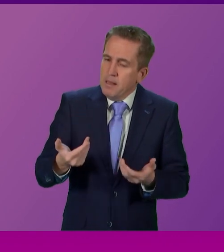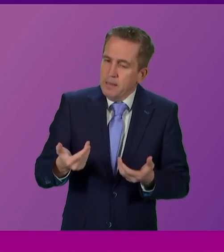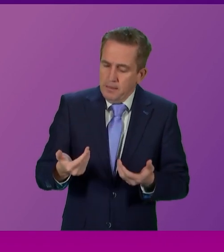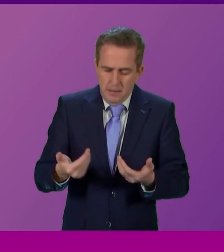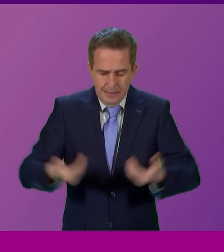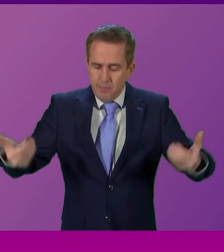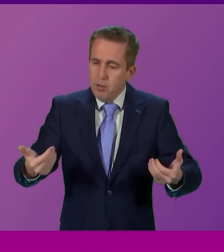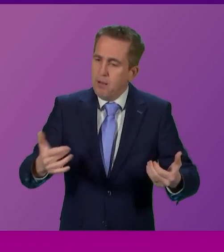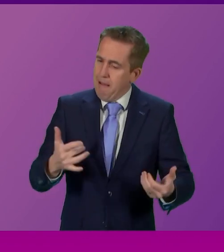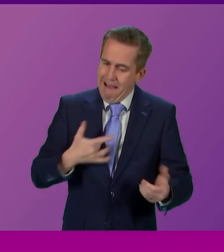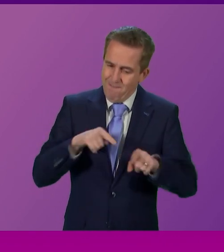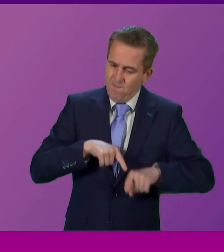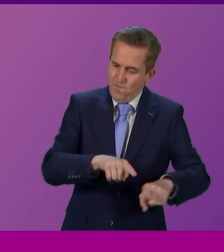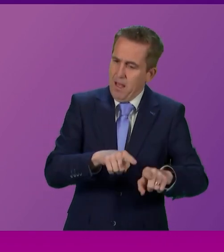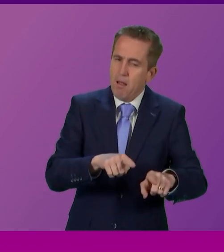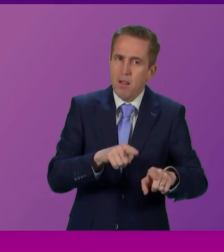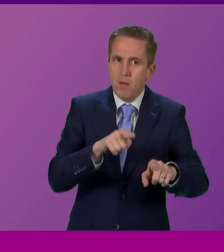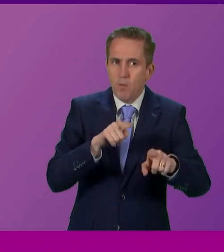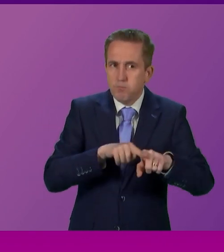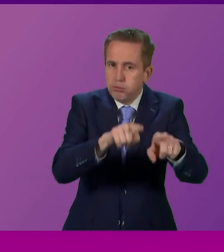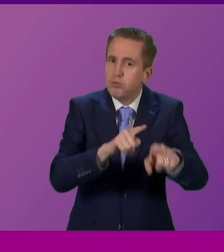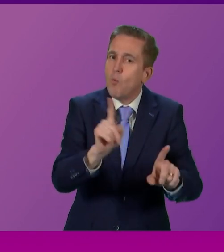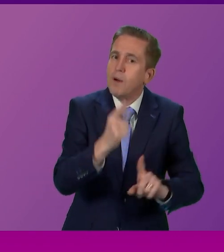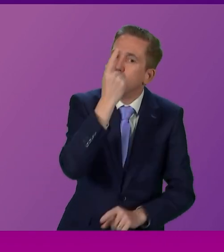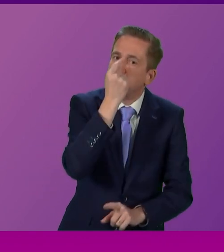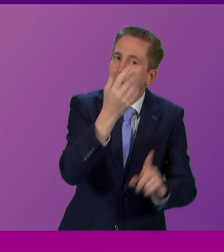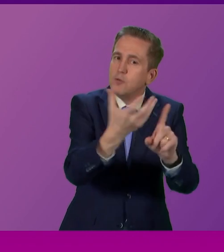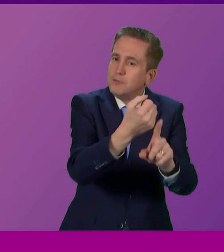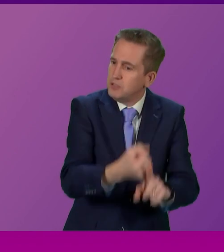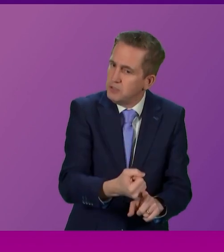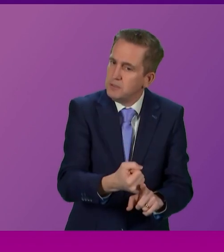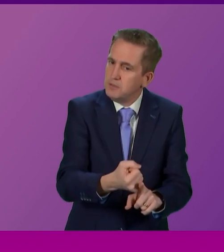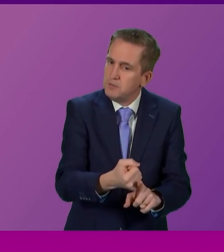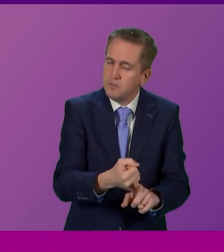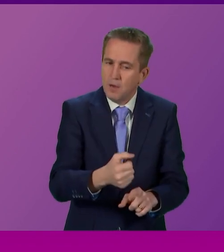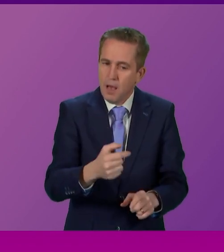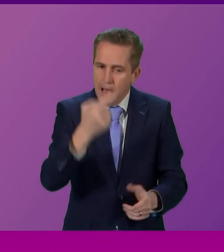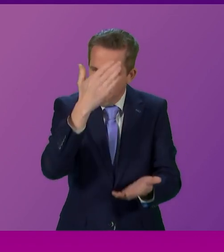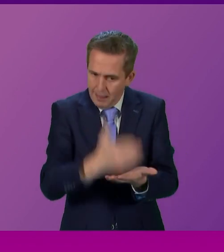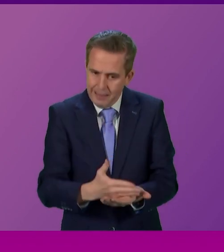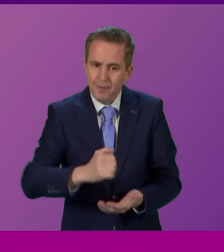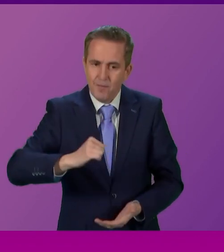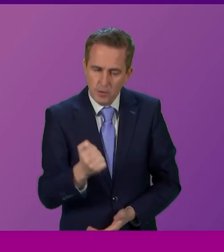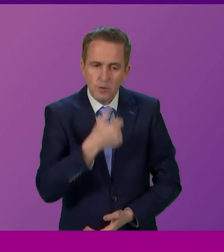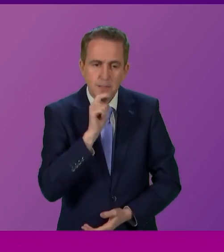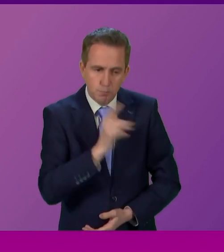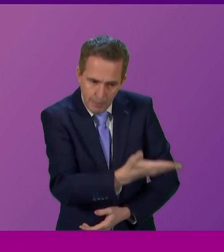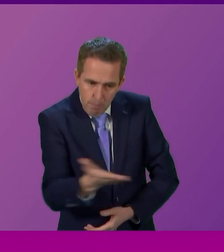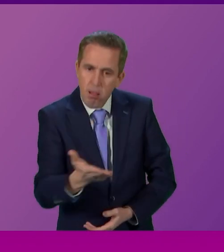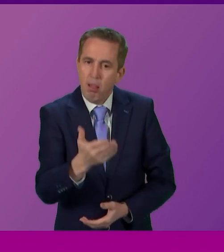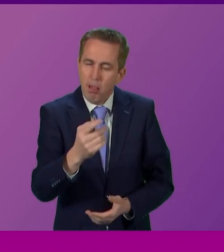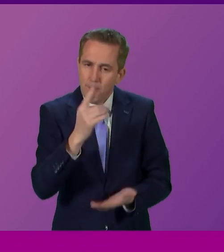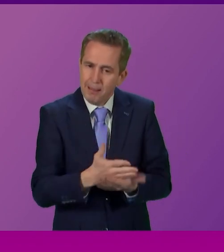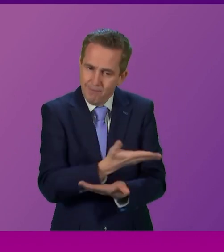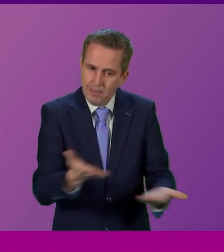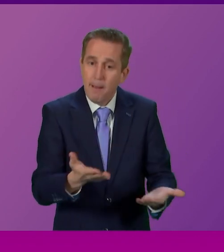to believe in what is possible. I choose to believe in the Scottish people. And I choose to believe, like many